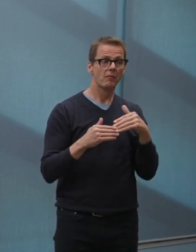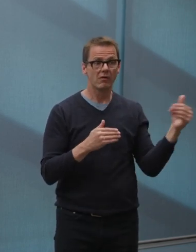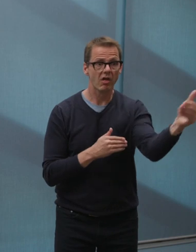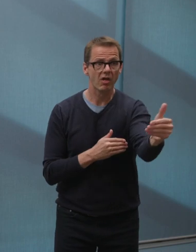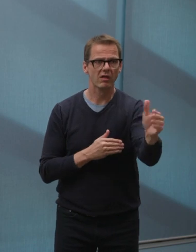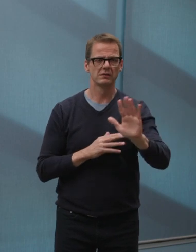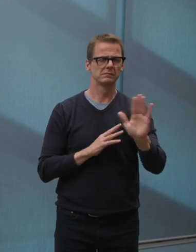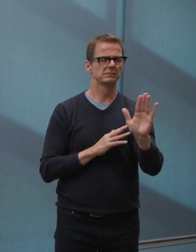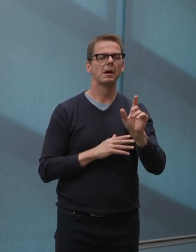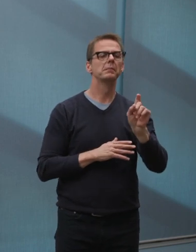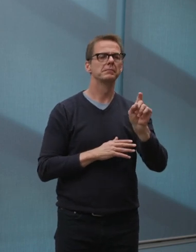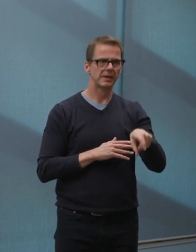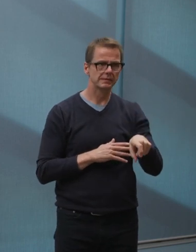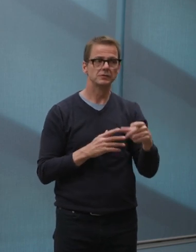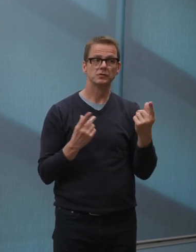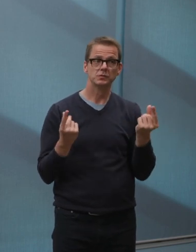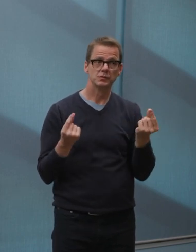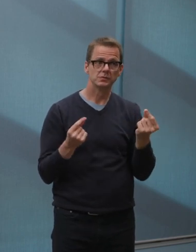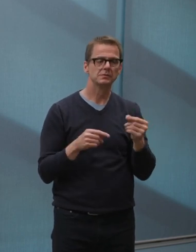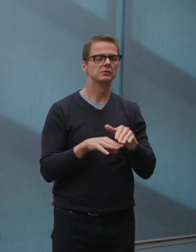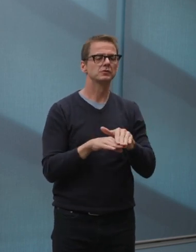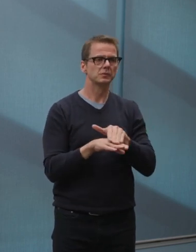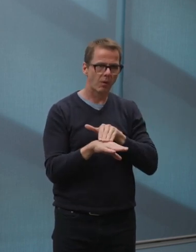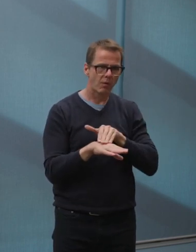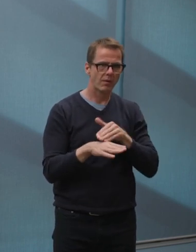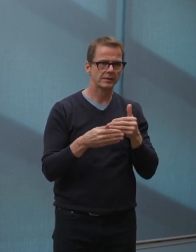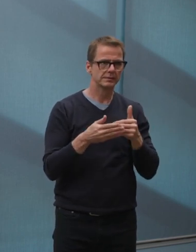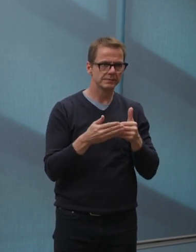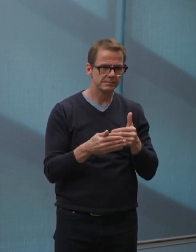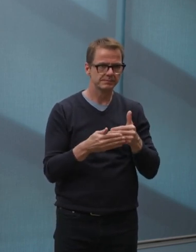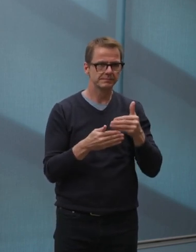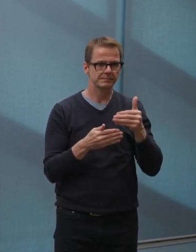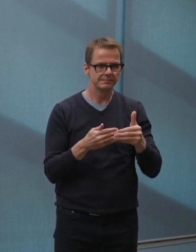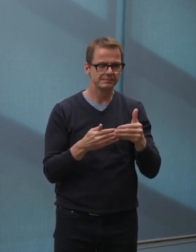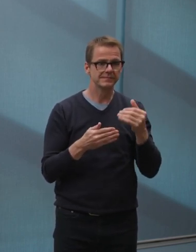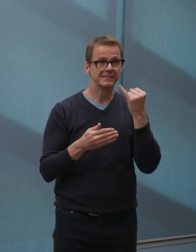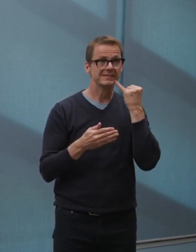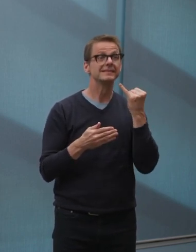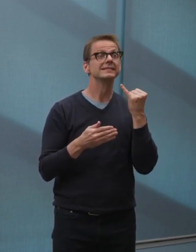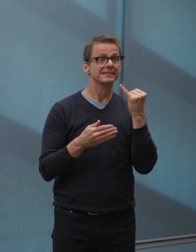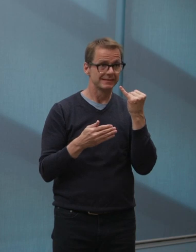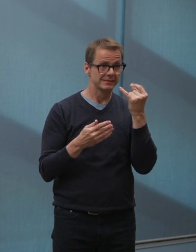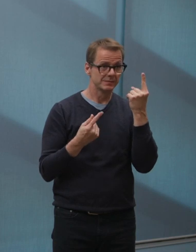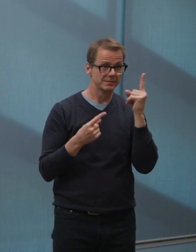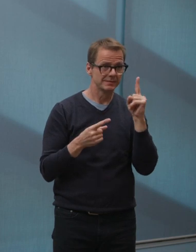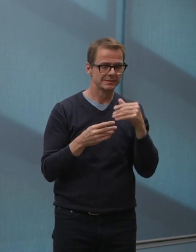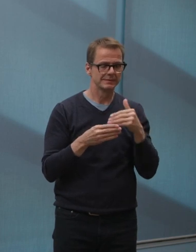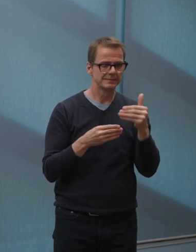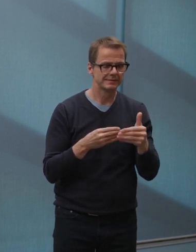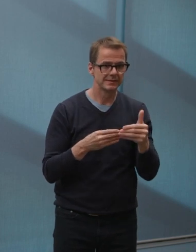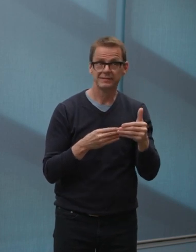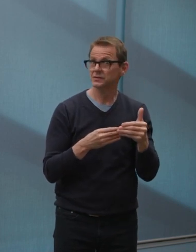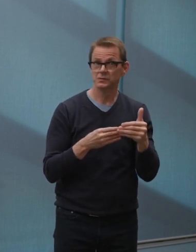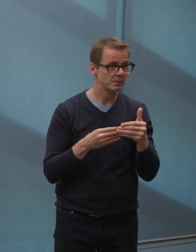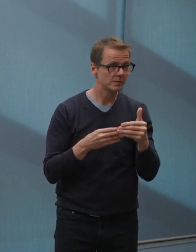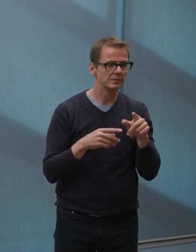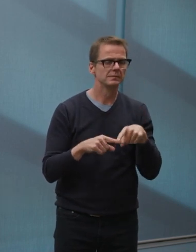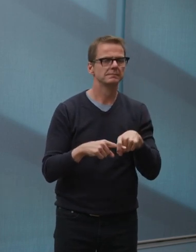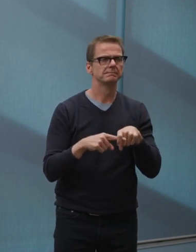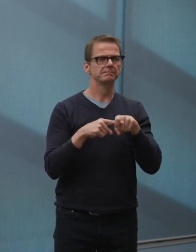circumstances require it. We're going be resourced and clear so that we have people and budgets in place